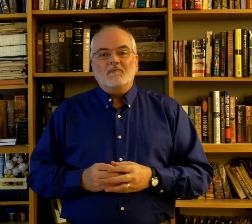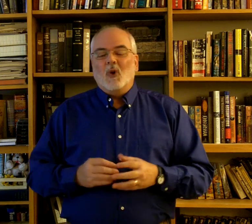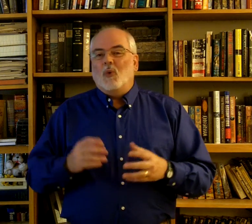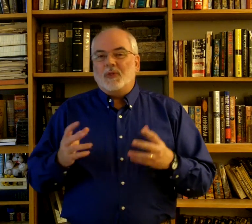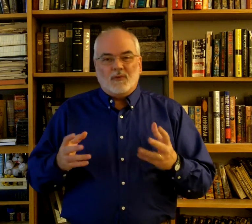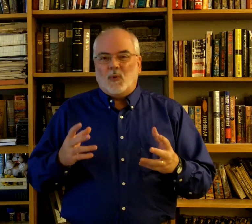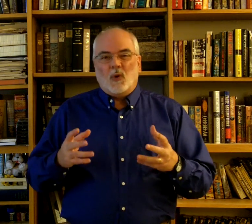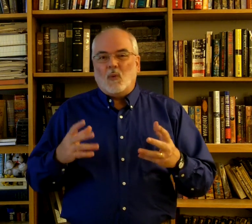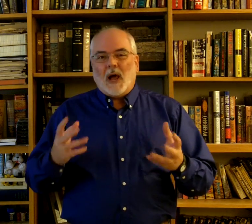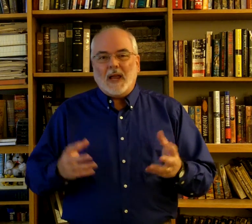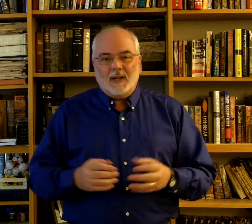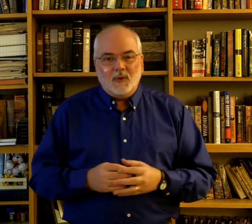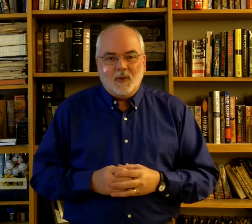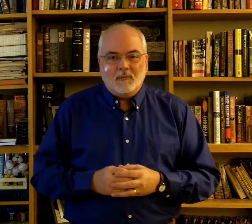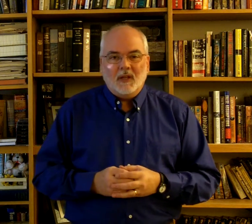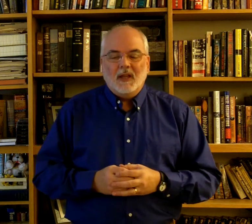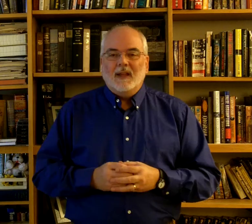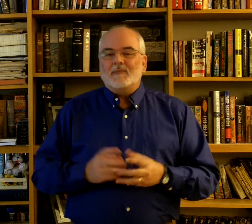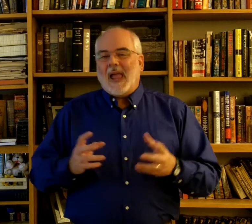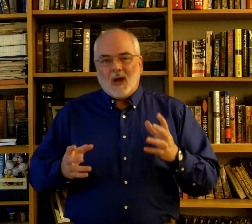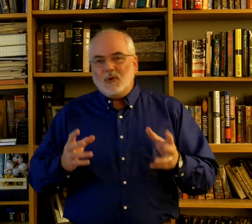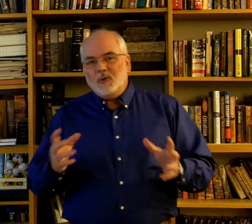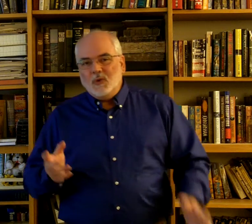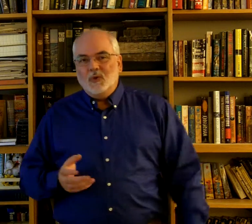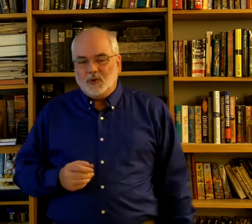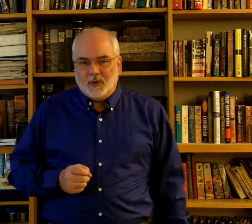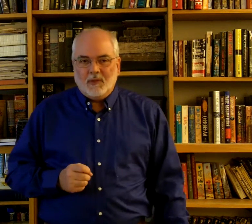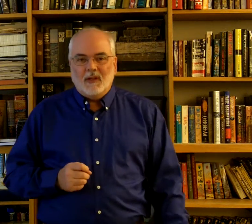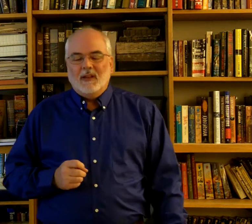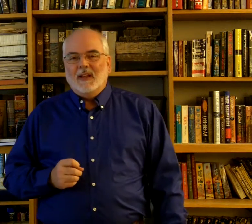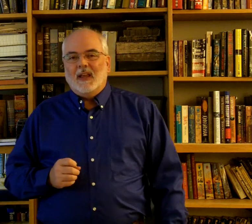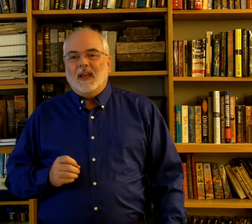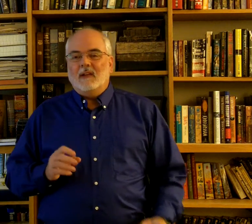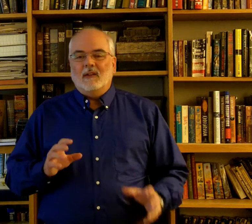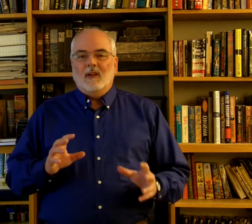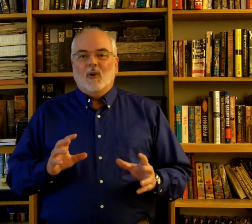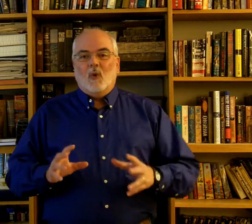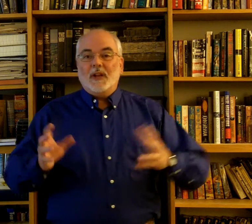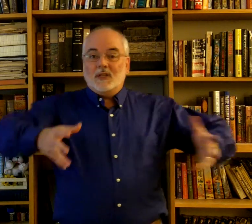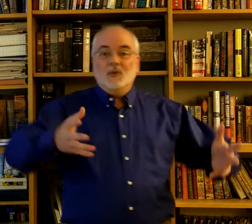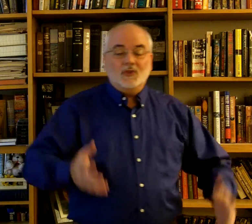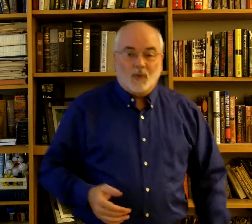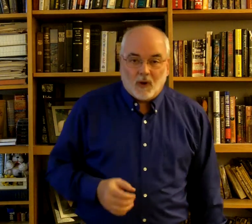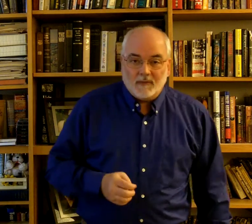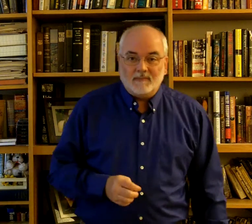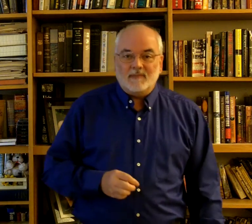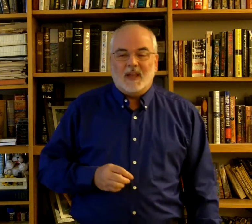what they're for, why I do them, how you use them, and what it's used for, okay?